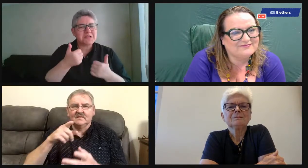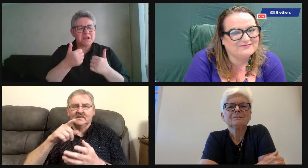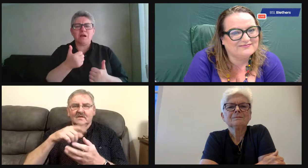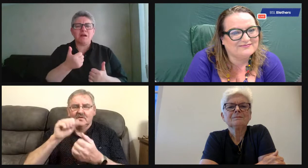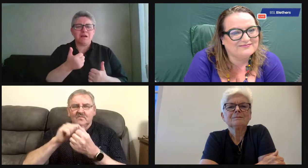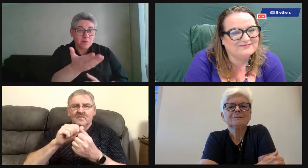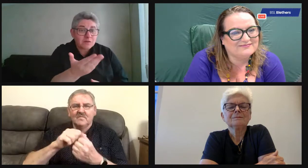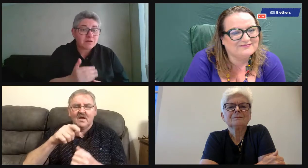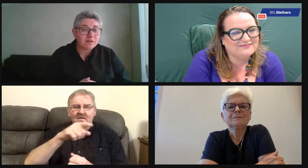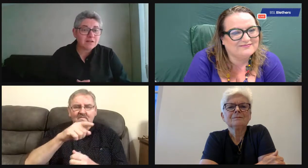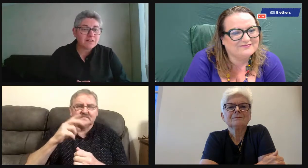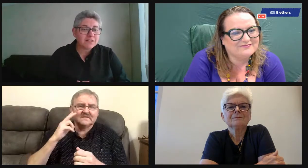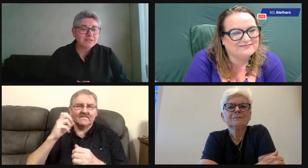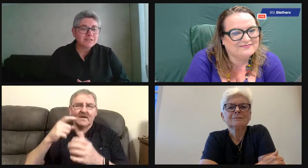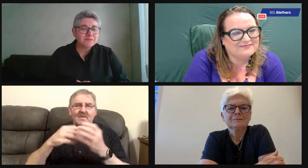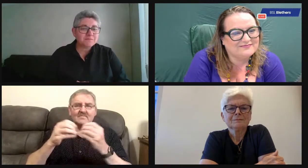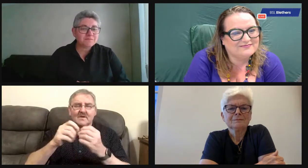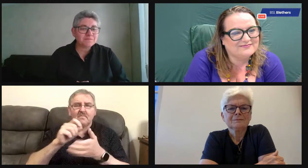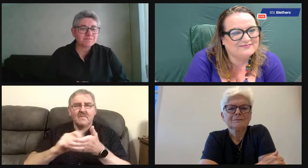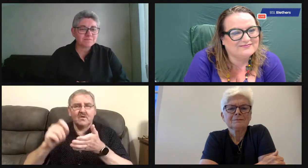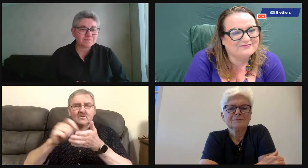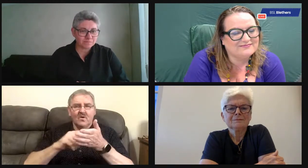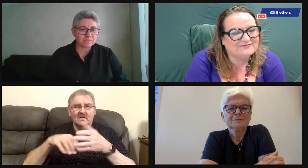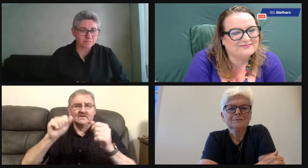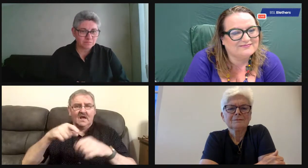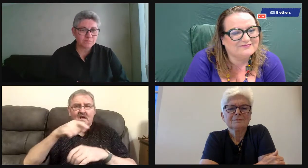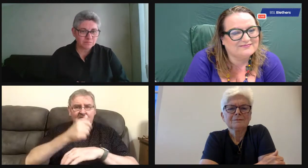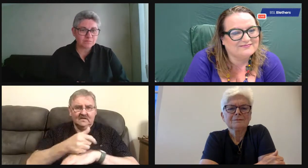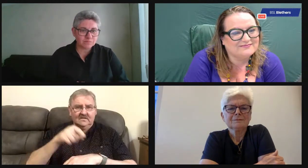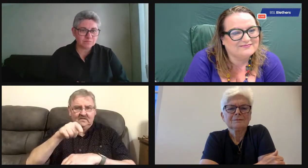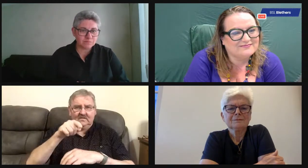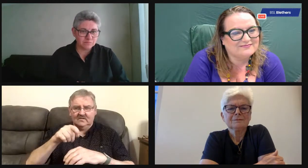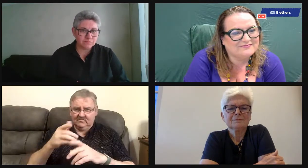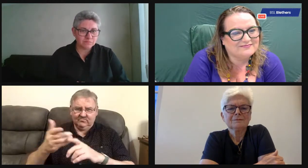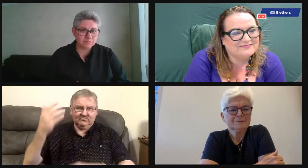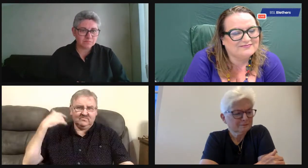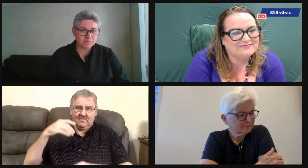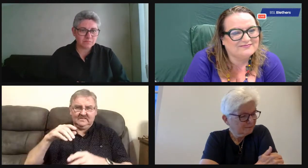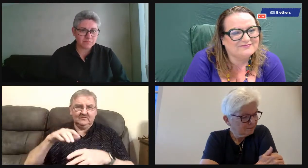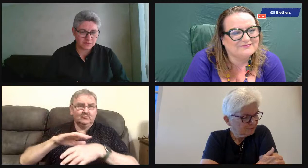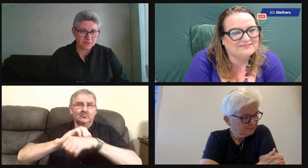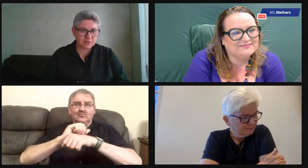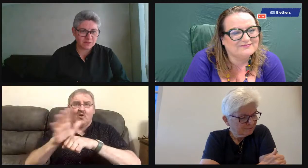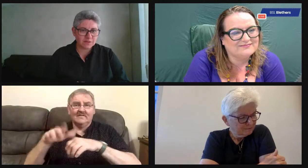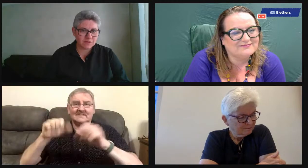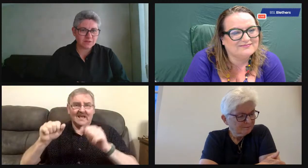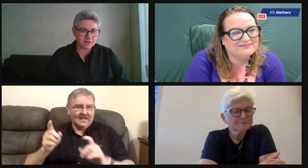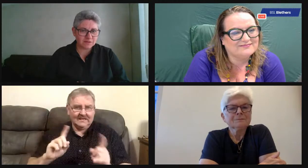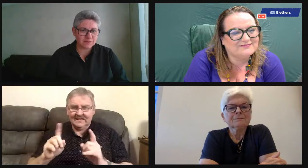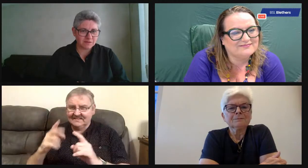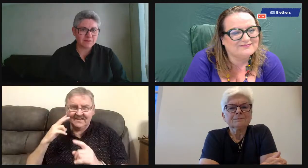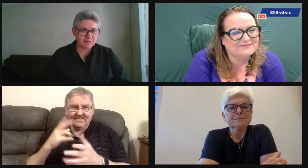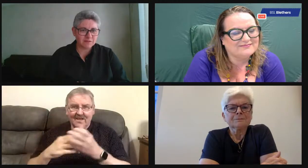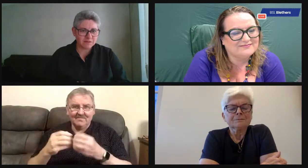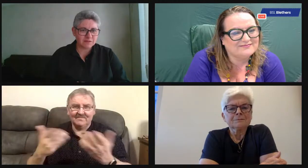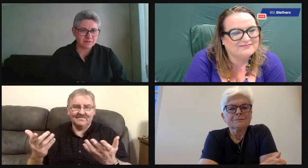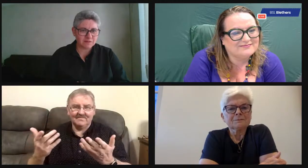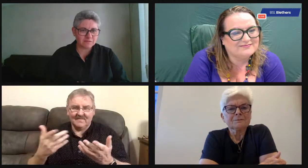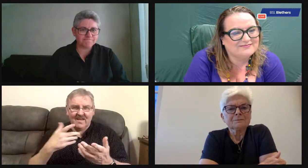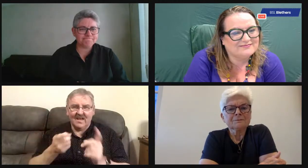those skills are really invaluable as well. I can remember the time at the Deaf Club in Aberdeen ages ago. It had just